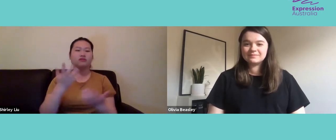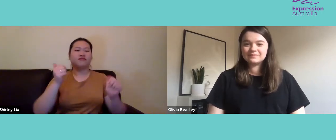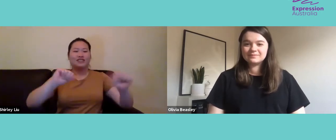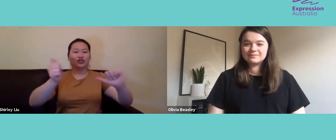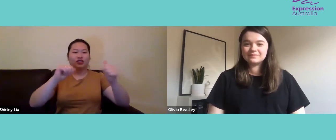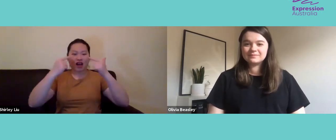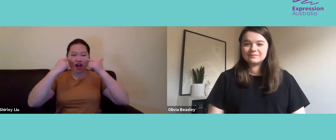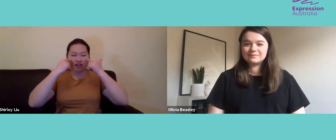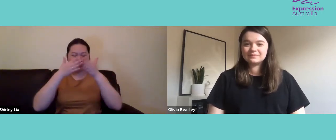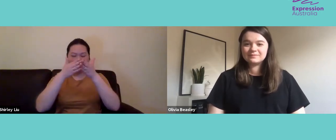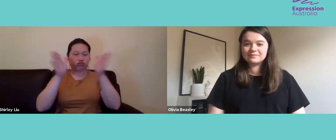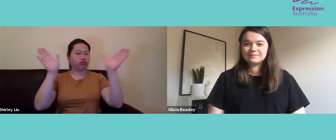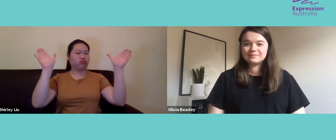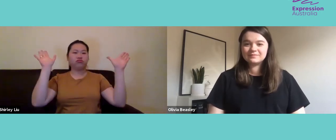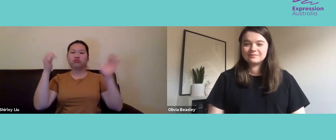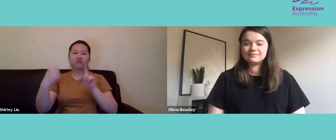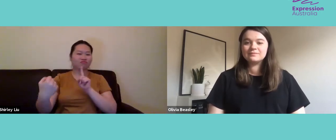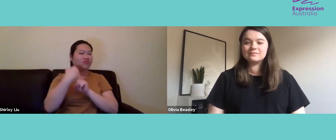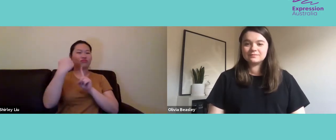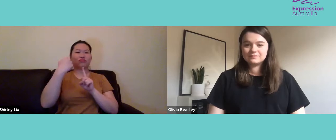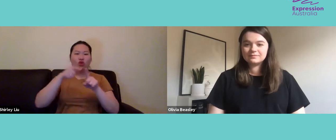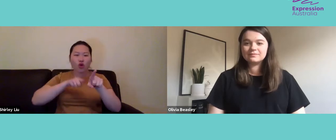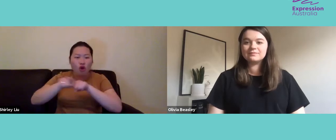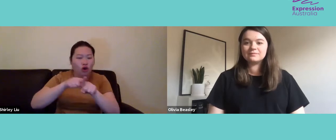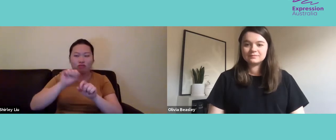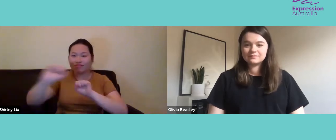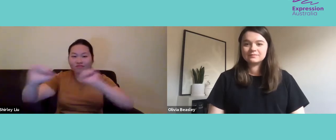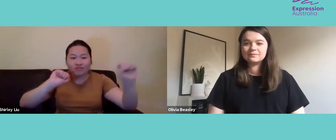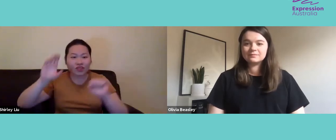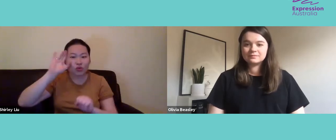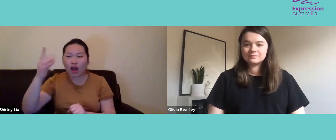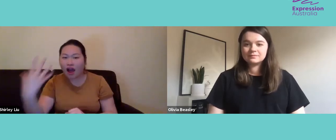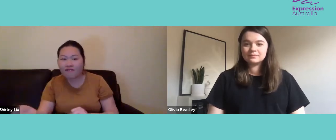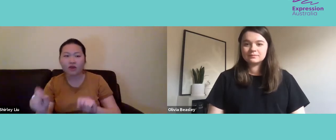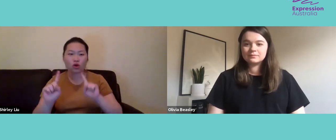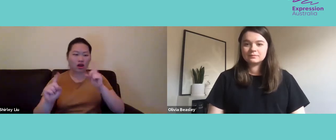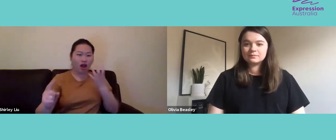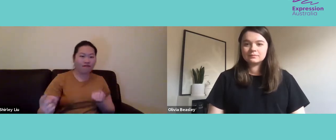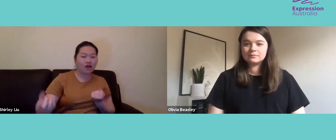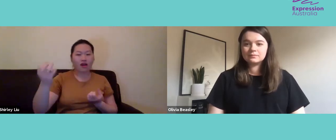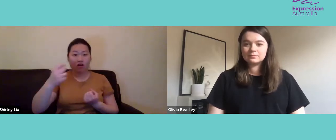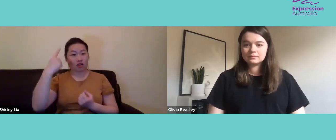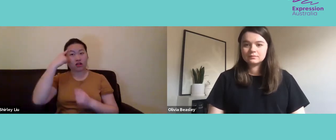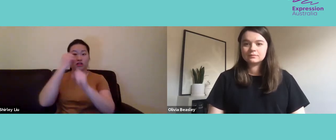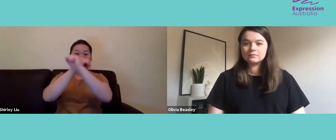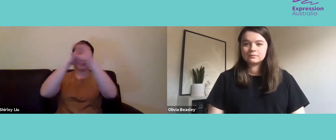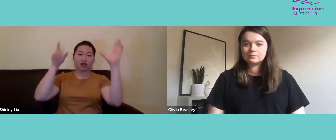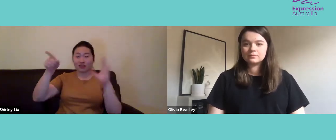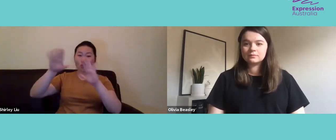It's a very eye-opening experience. There is a lot of learnings that happen because you meet deaf people from different